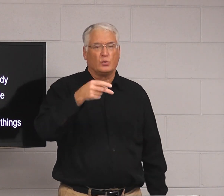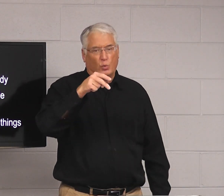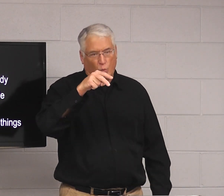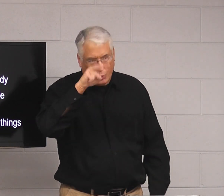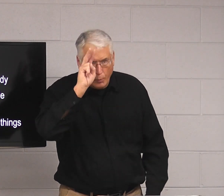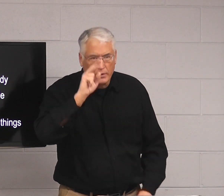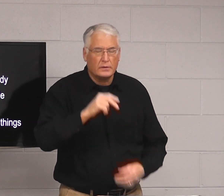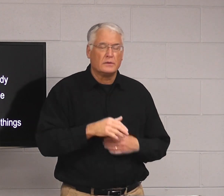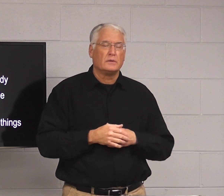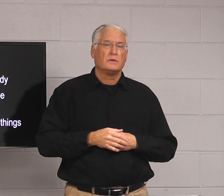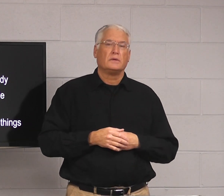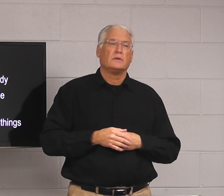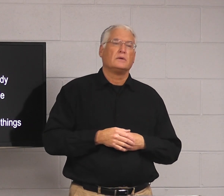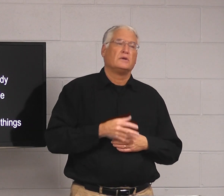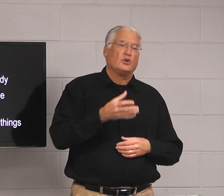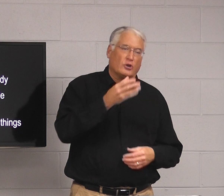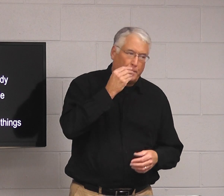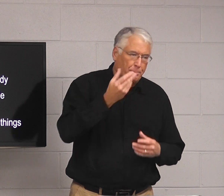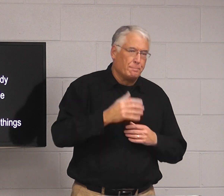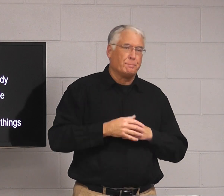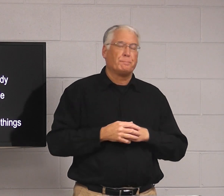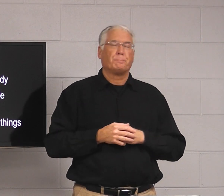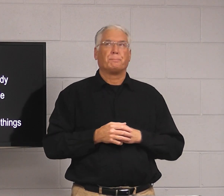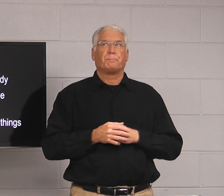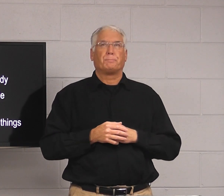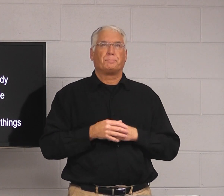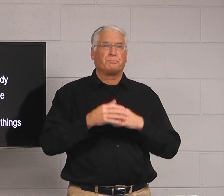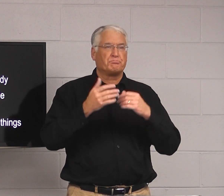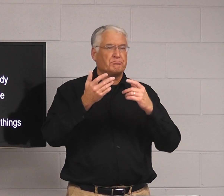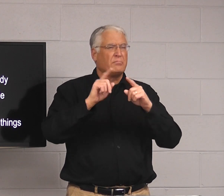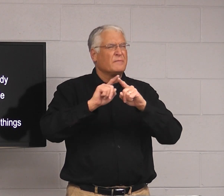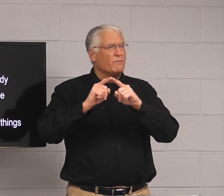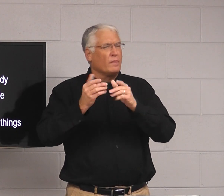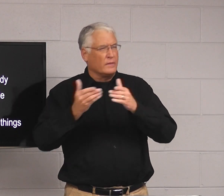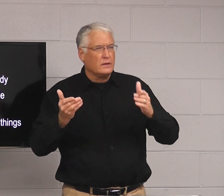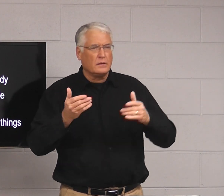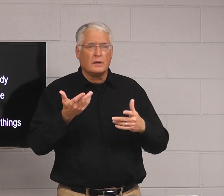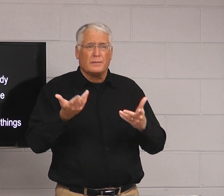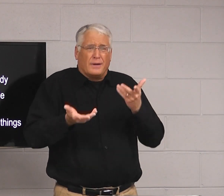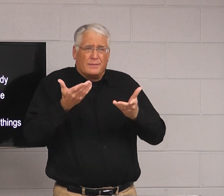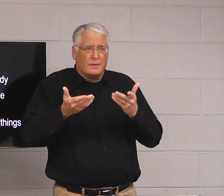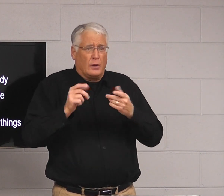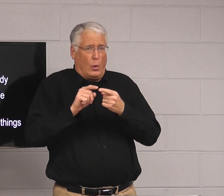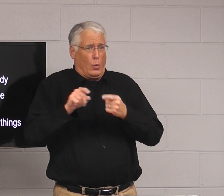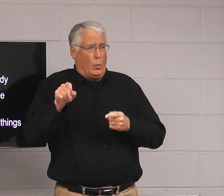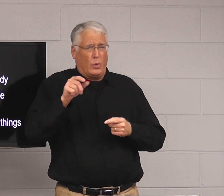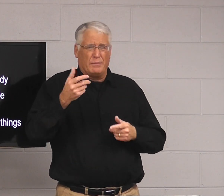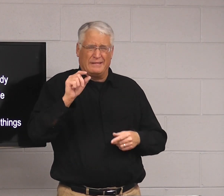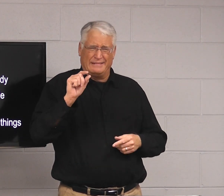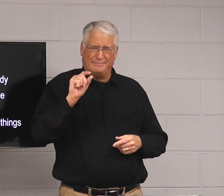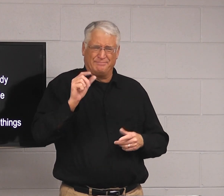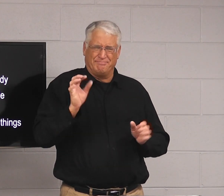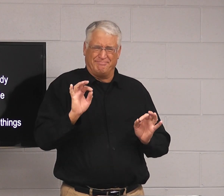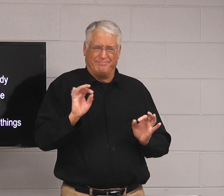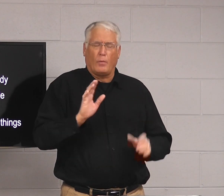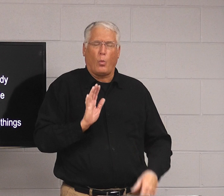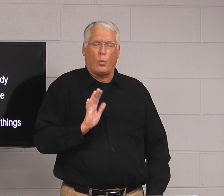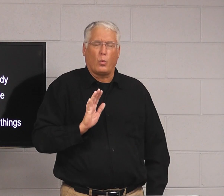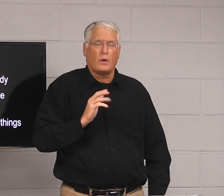Call somebody goofy, stupid, just tell them to shut up. There's many different things that maybe you all think are really